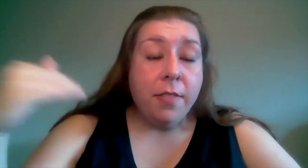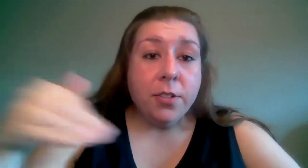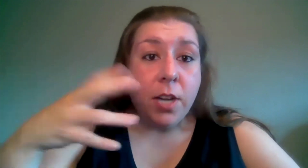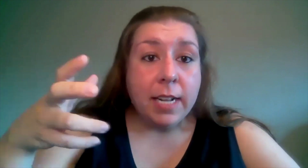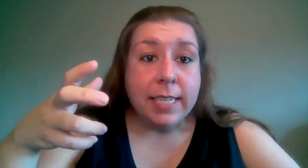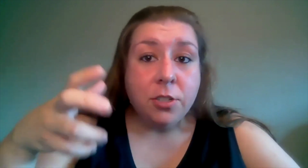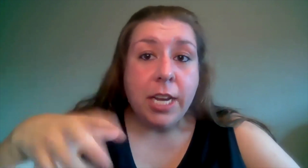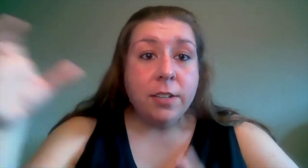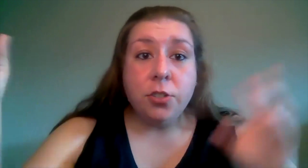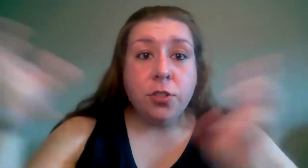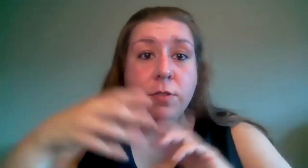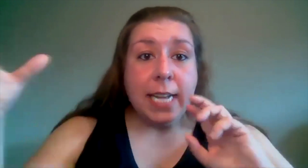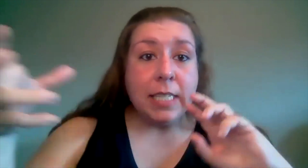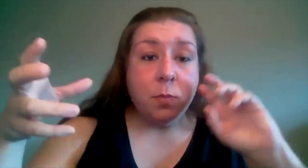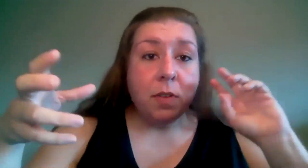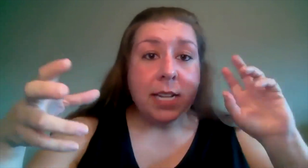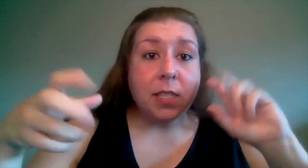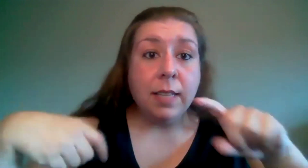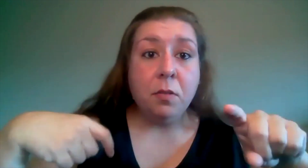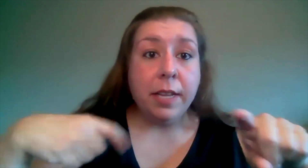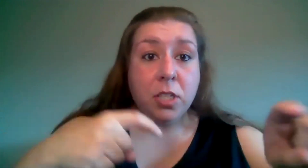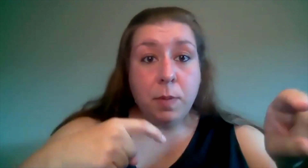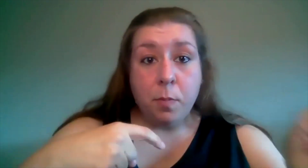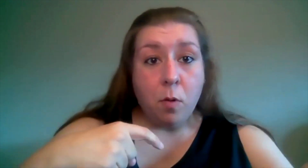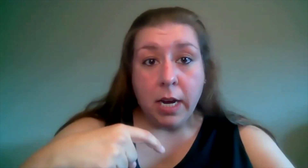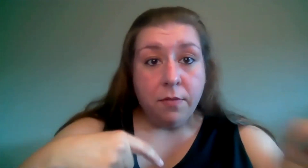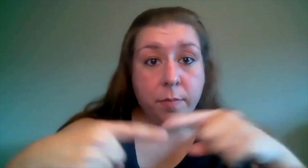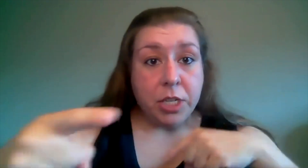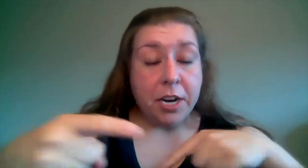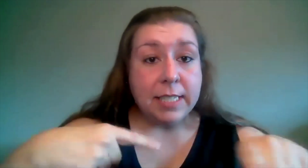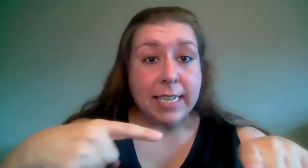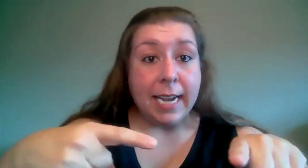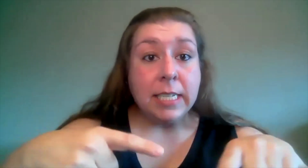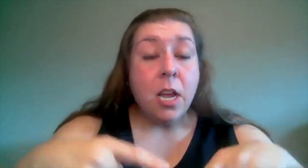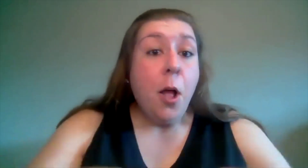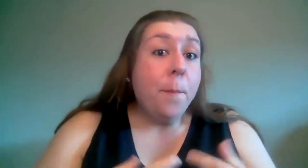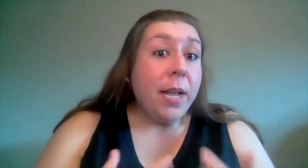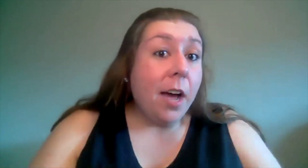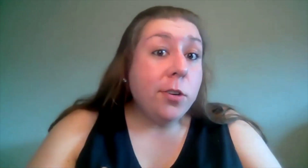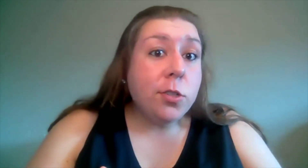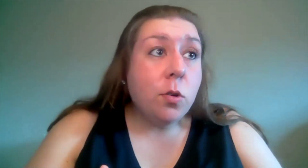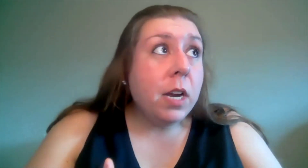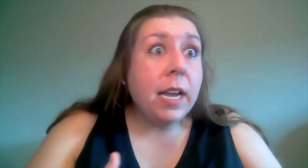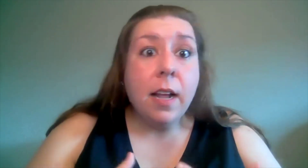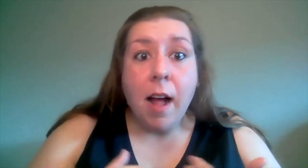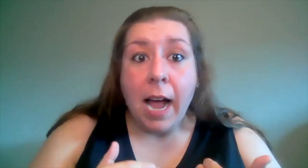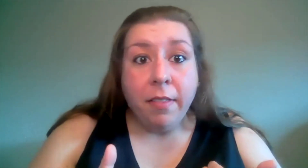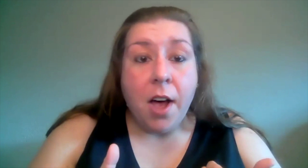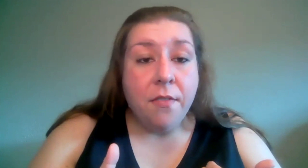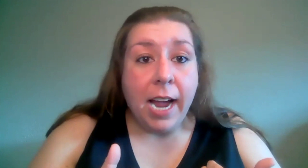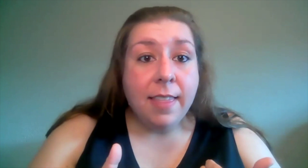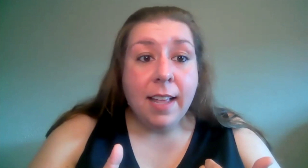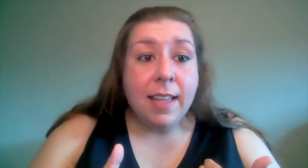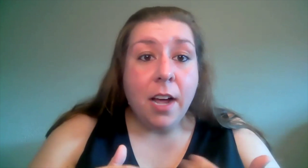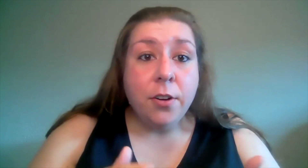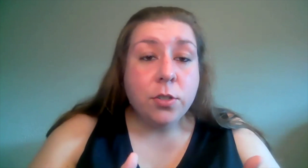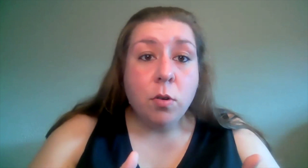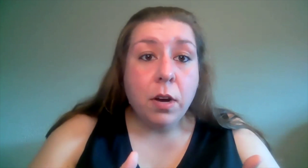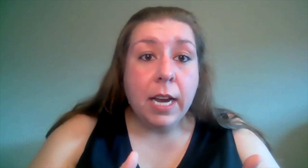not there's not a scene change there's no sets moving it's literally just people walking from chair to stand but underscoring i love i think that underscoring